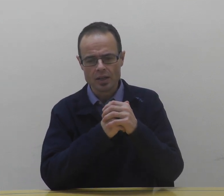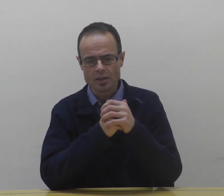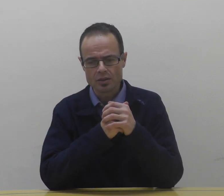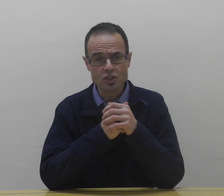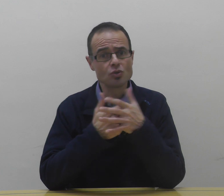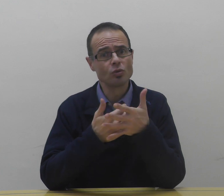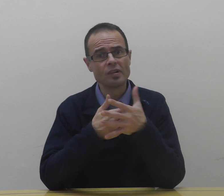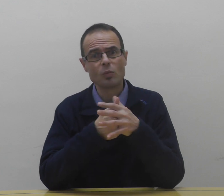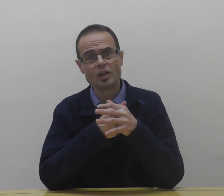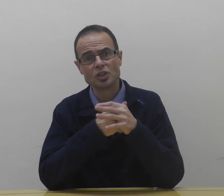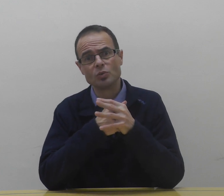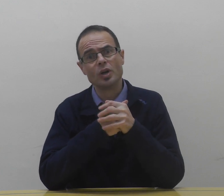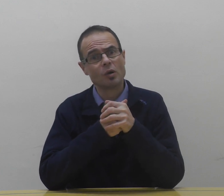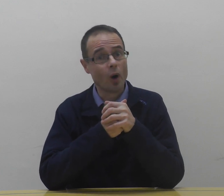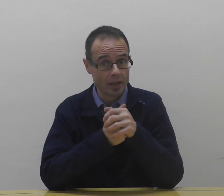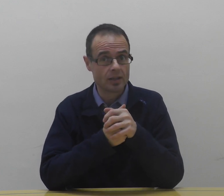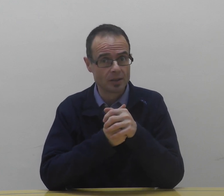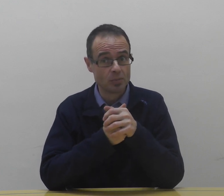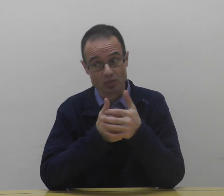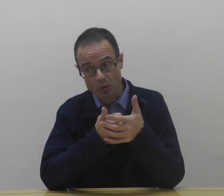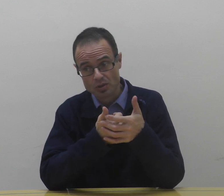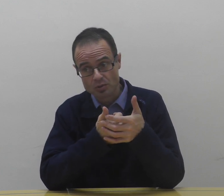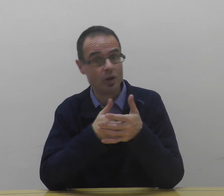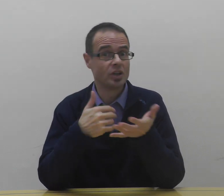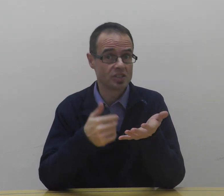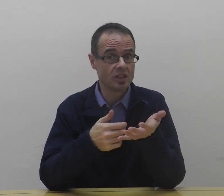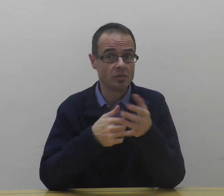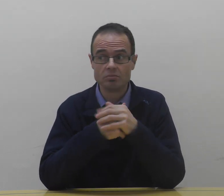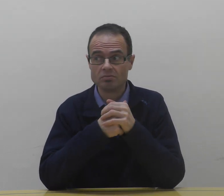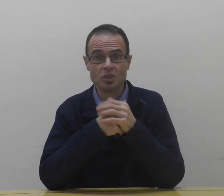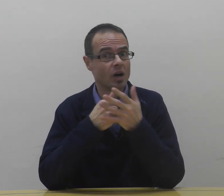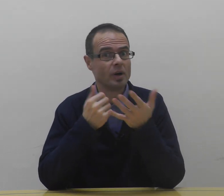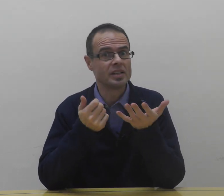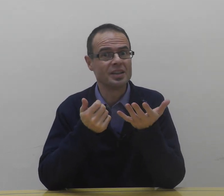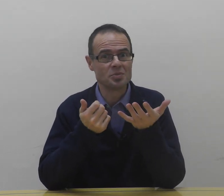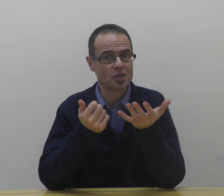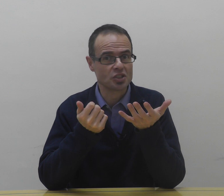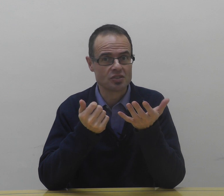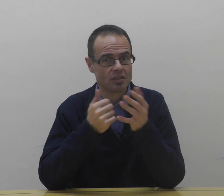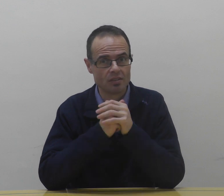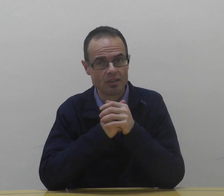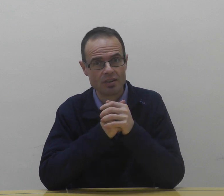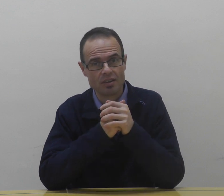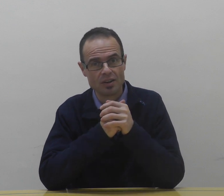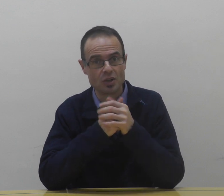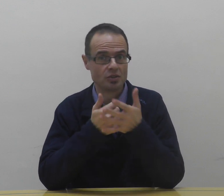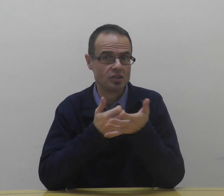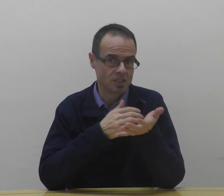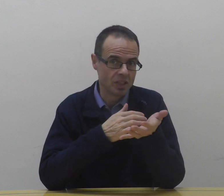This is all very well and good when you're awake. But of course, when you go to sleep, you can't maintain these postures, because you're asleep.